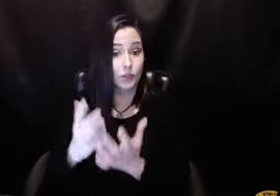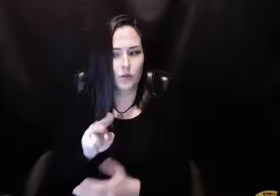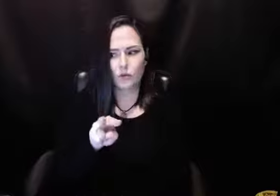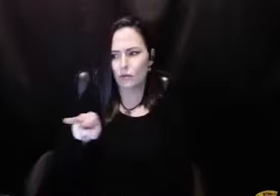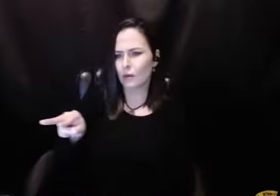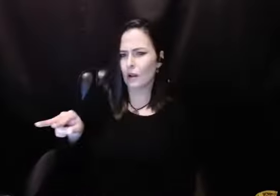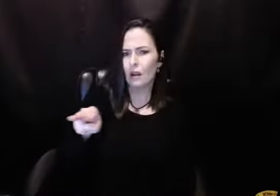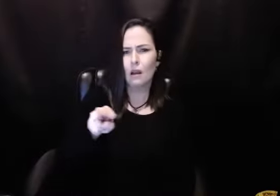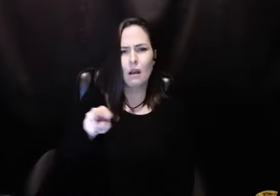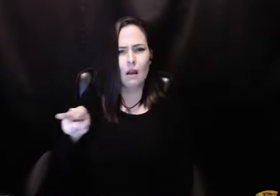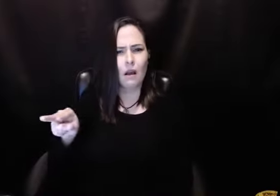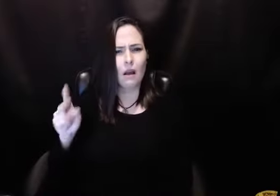be sponsored.